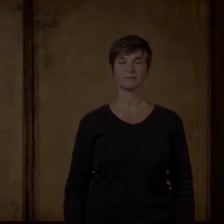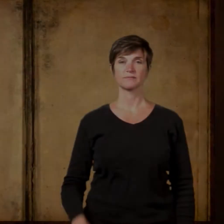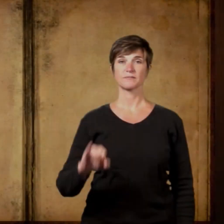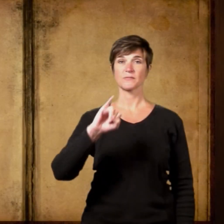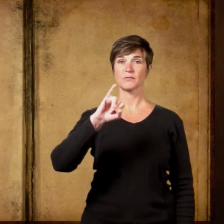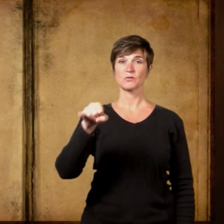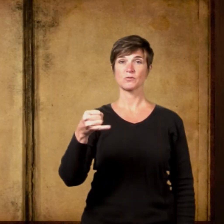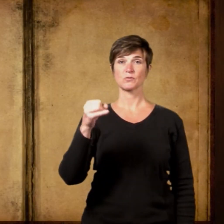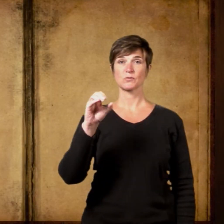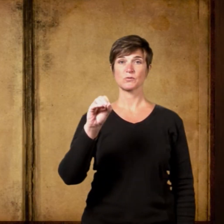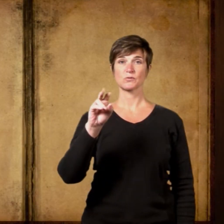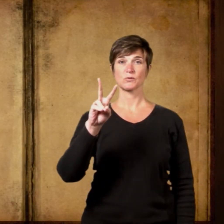Jovial